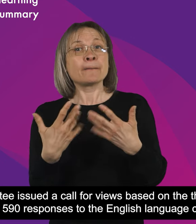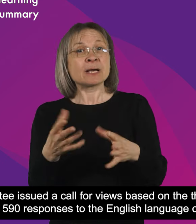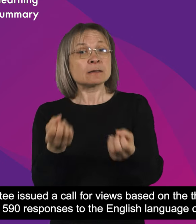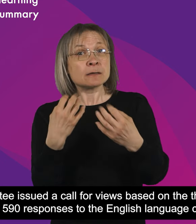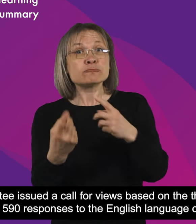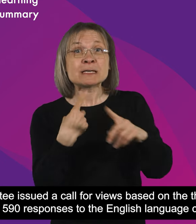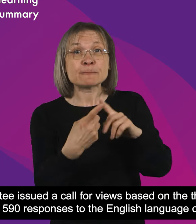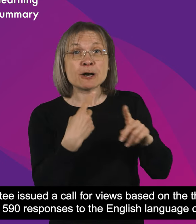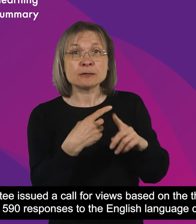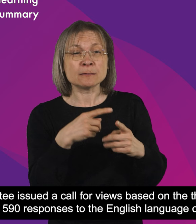call for views.